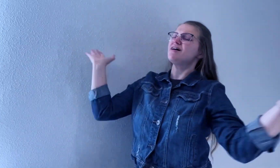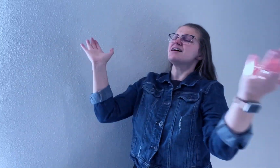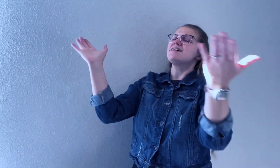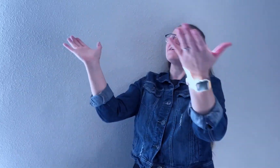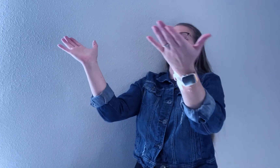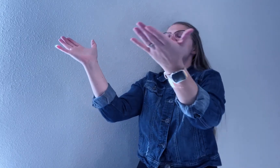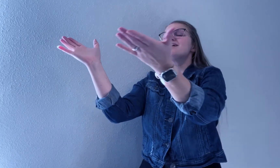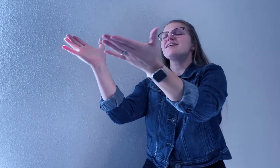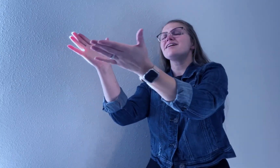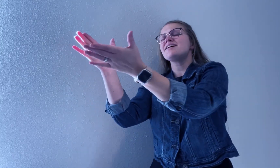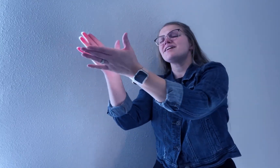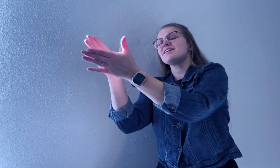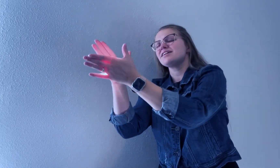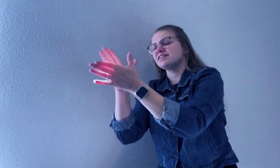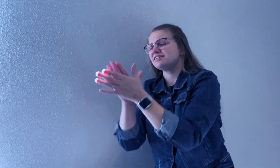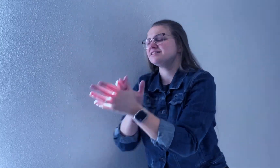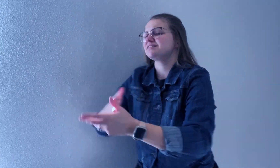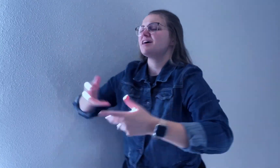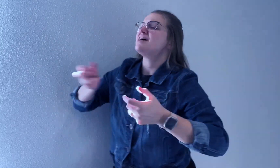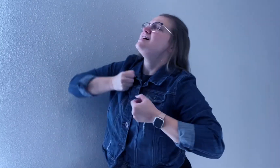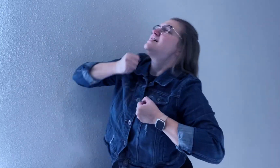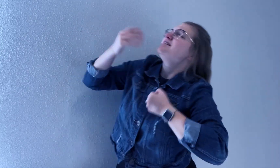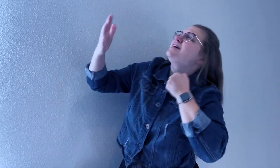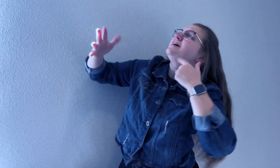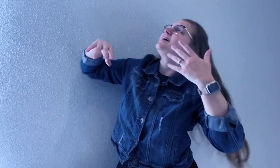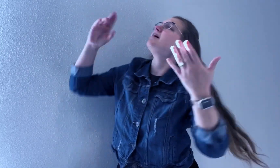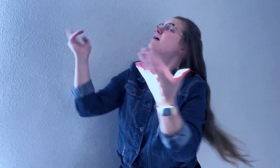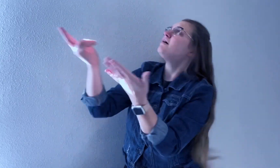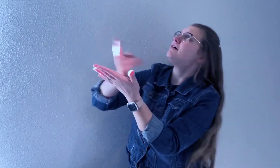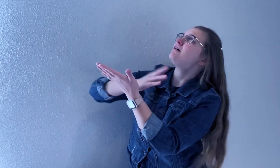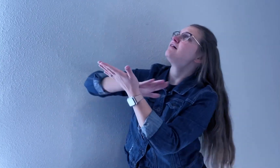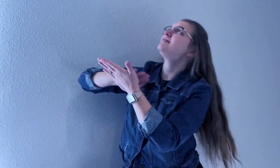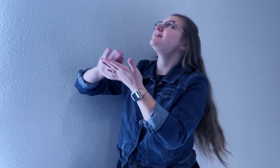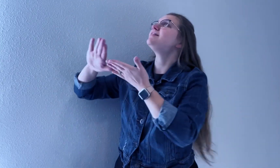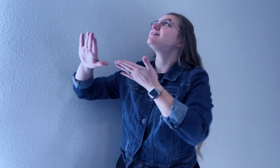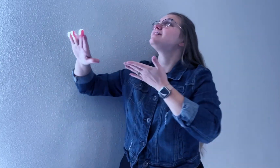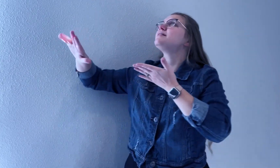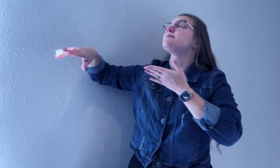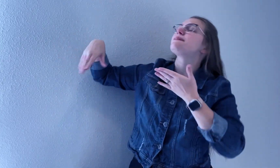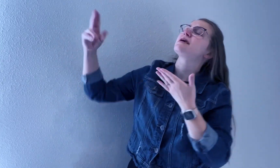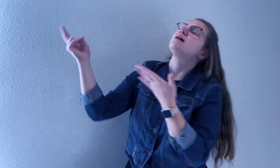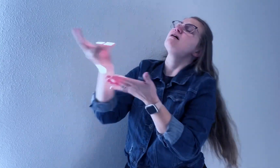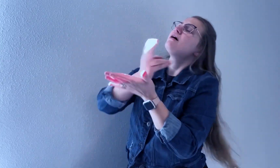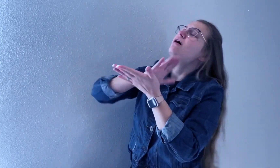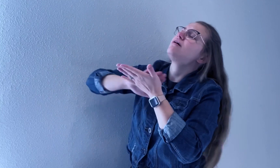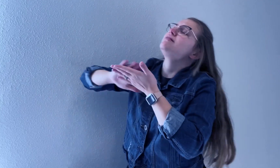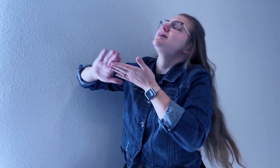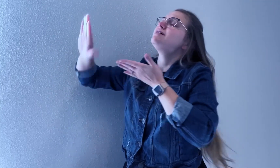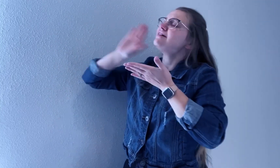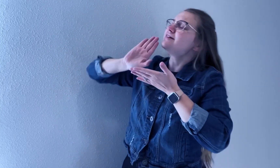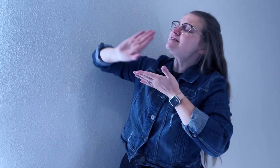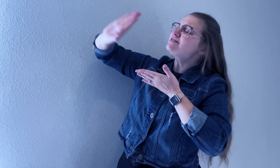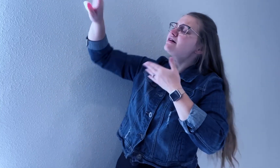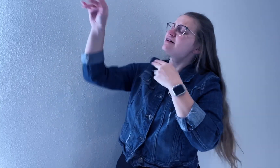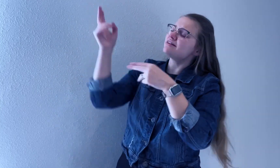prize Singing holy, holy is your